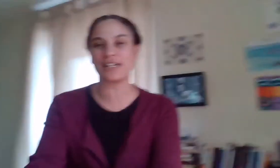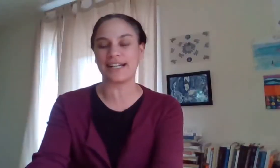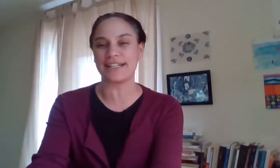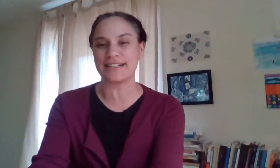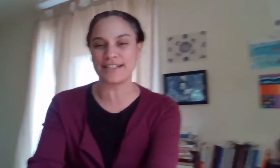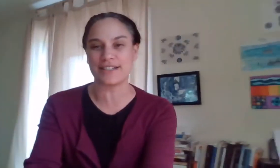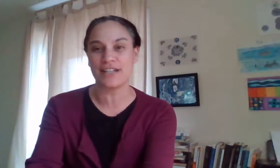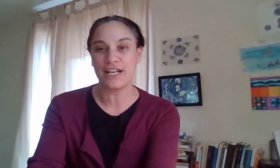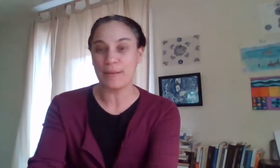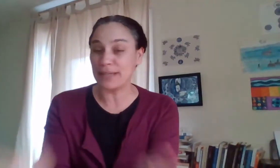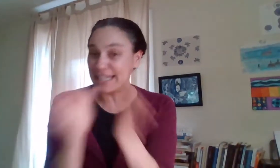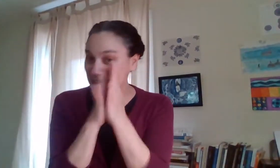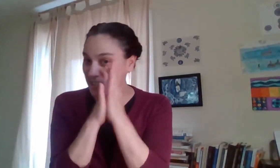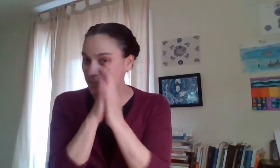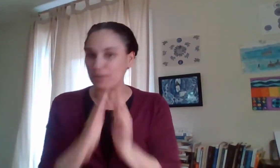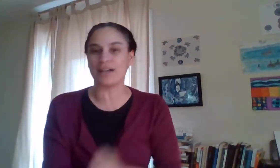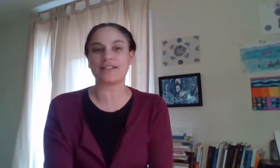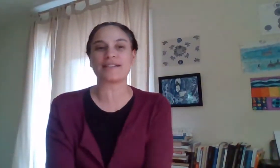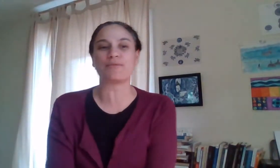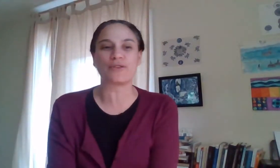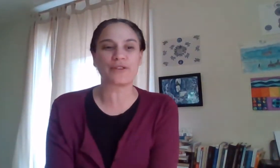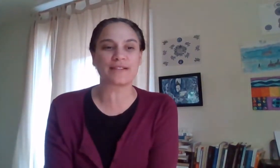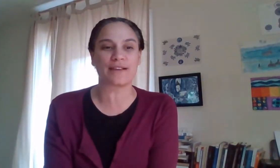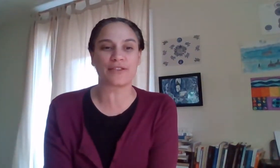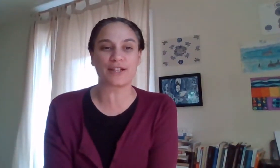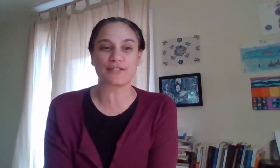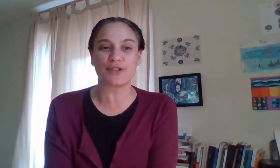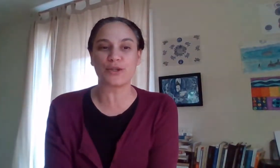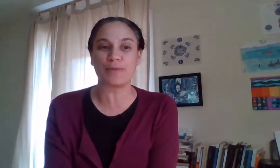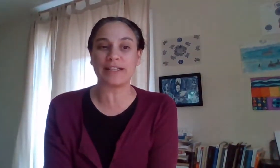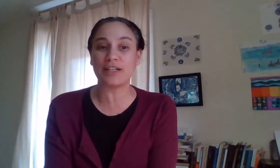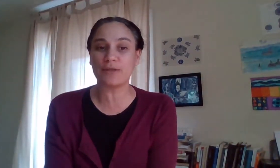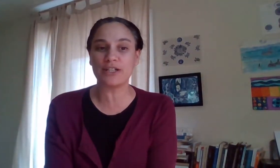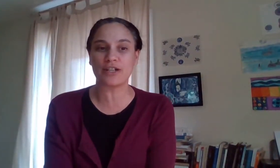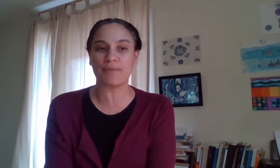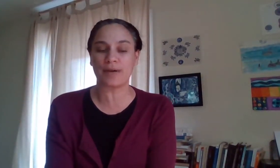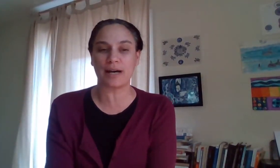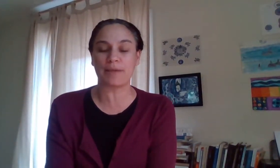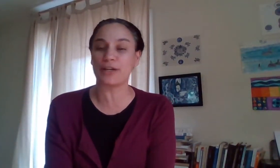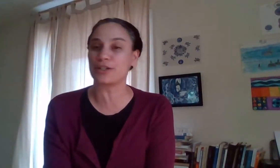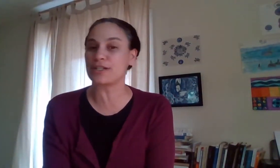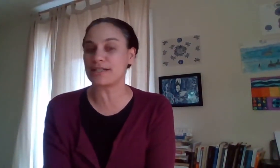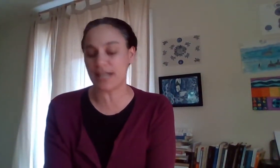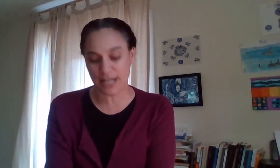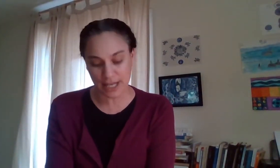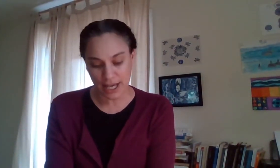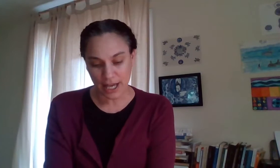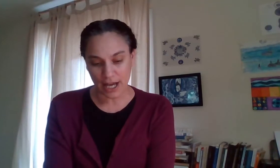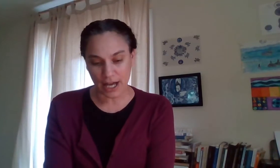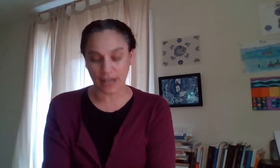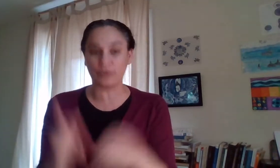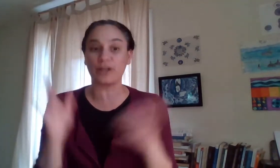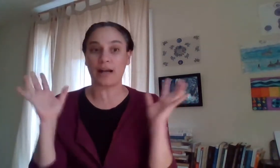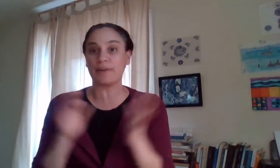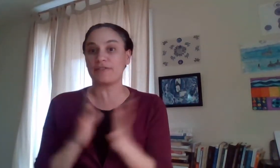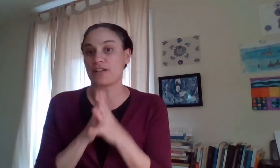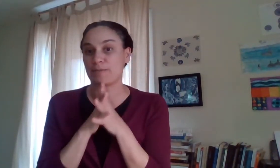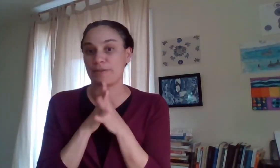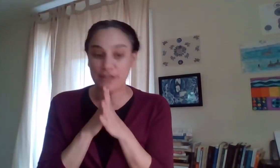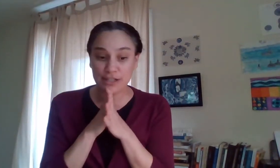clients and planning and plotting some more things for you but i did want to jump up here to say uh well a couple of announcements first